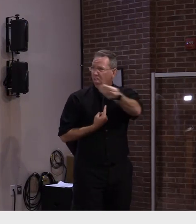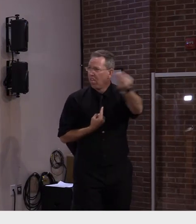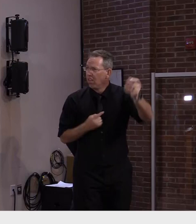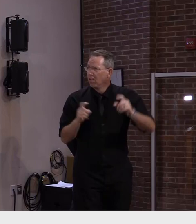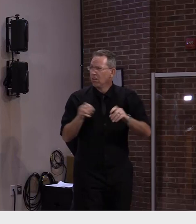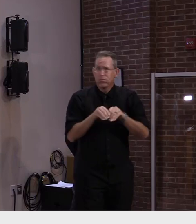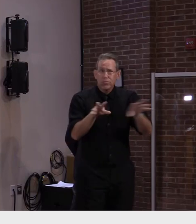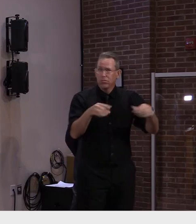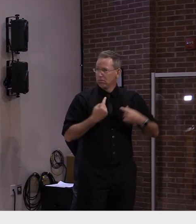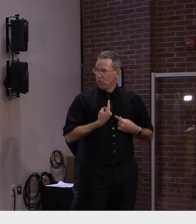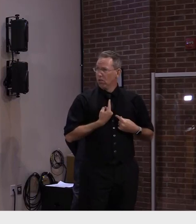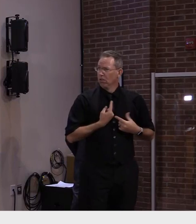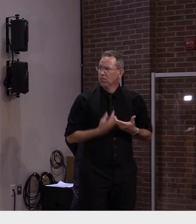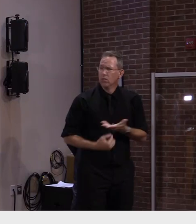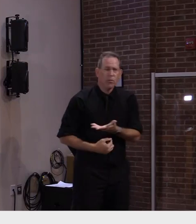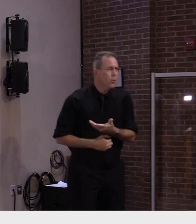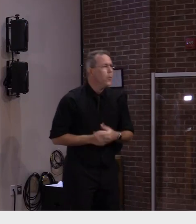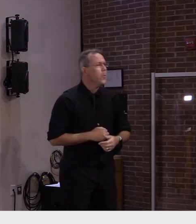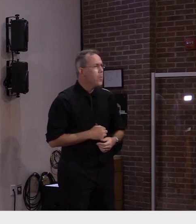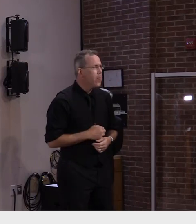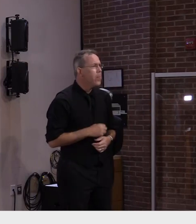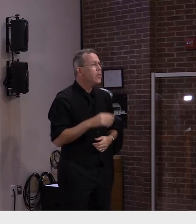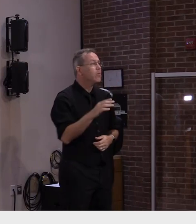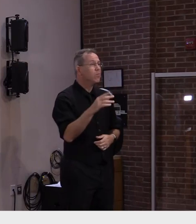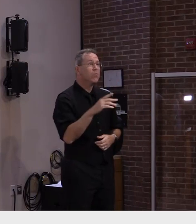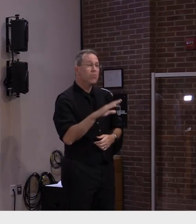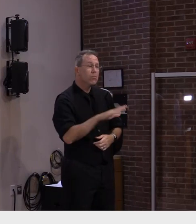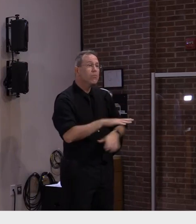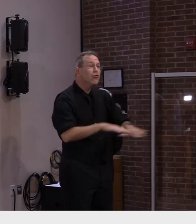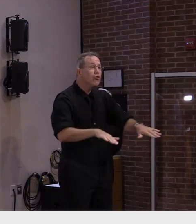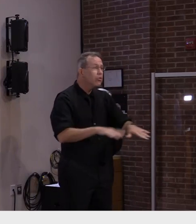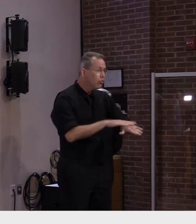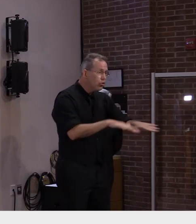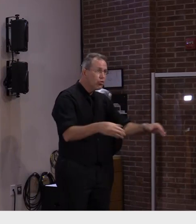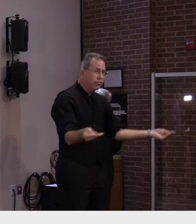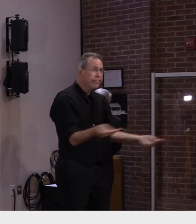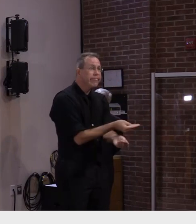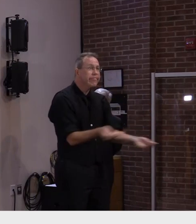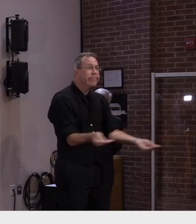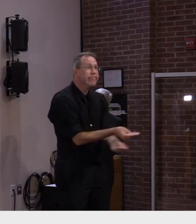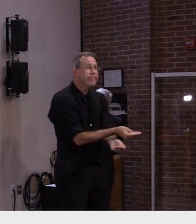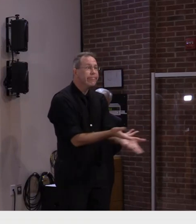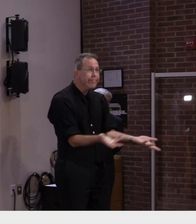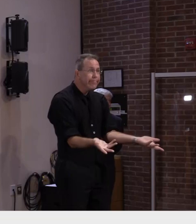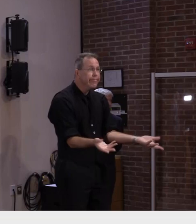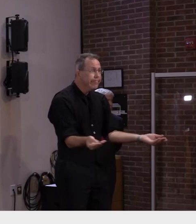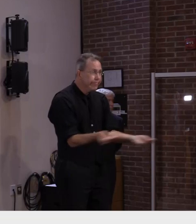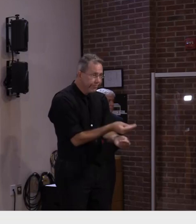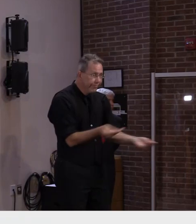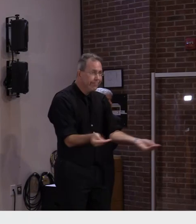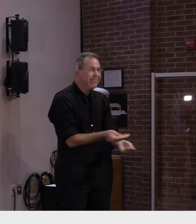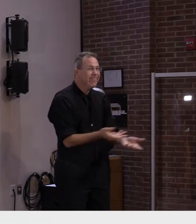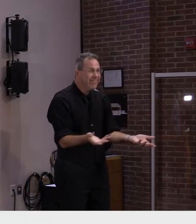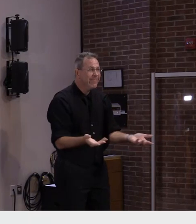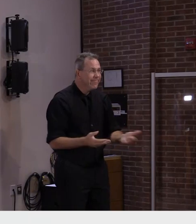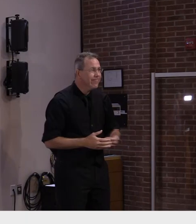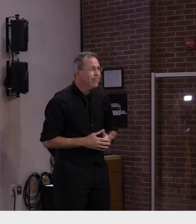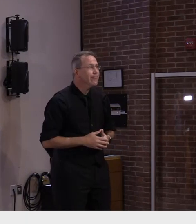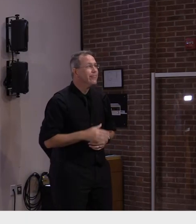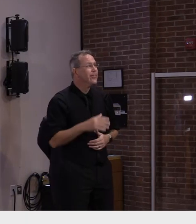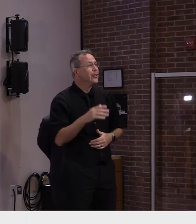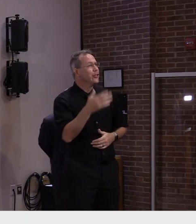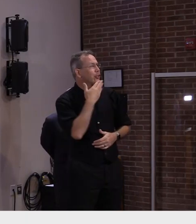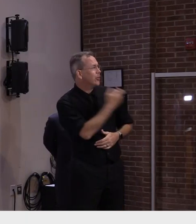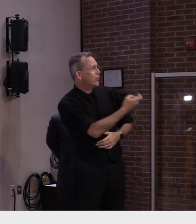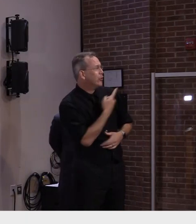great questions from an epidemiology standpoint, and they never are answerable in the first couple days. They take time for